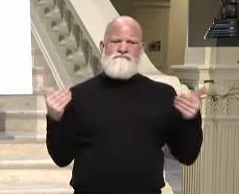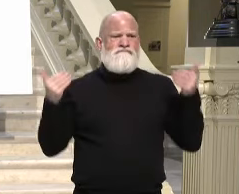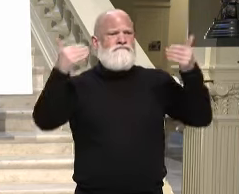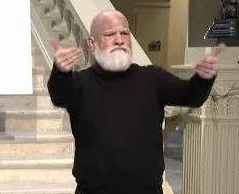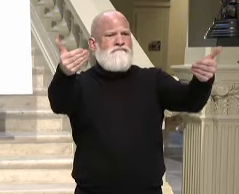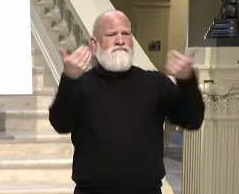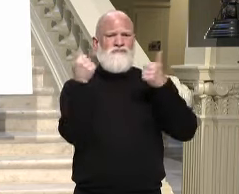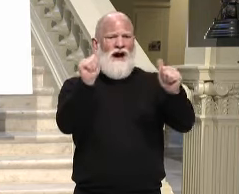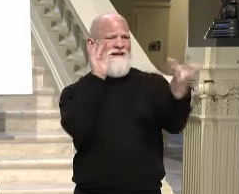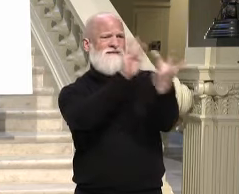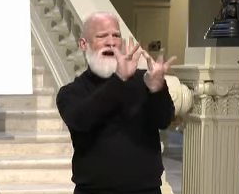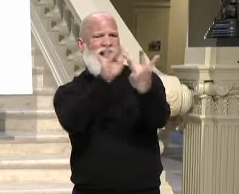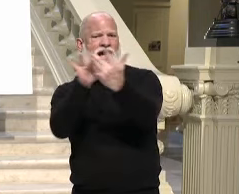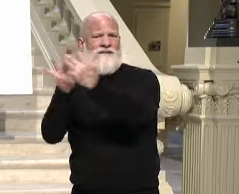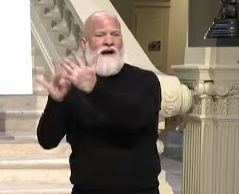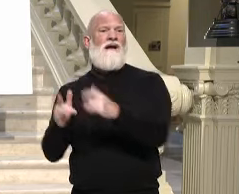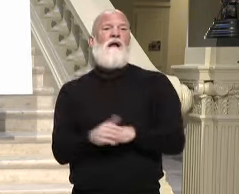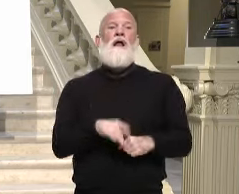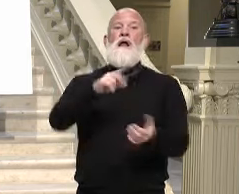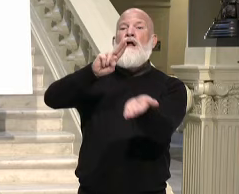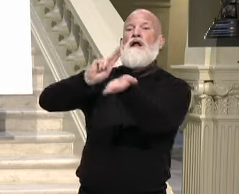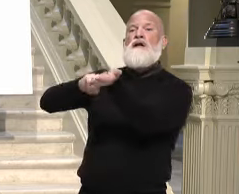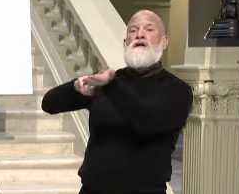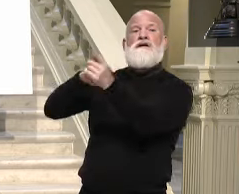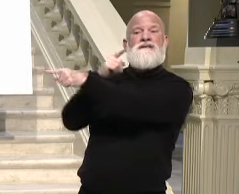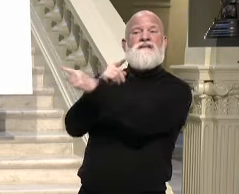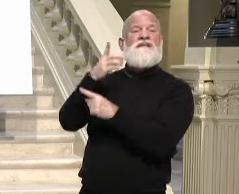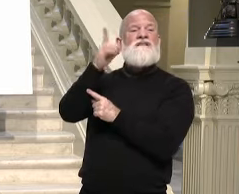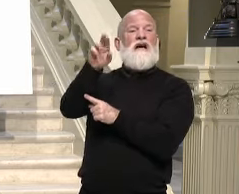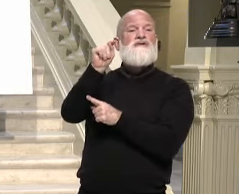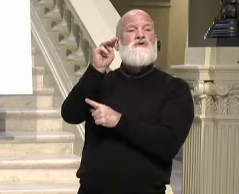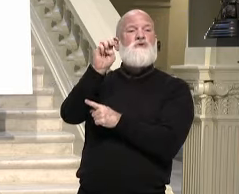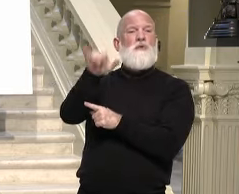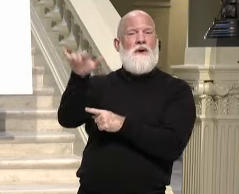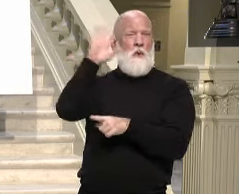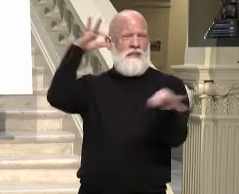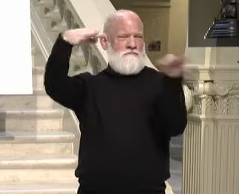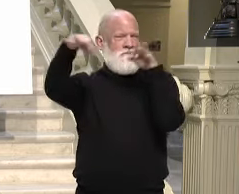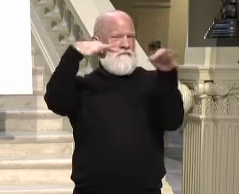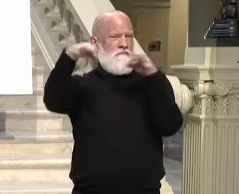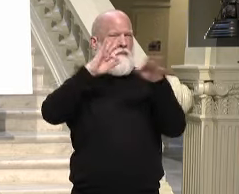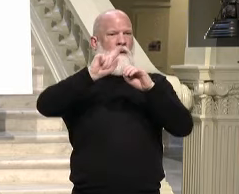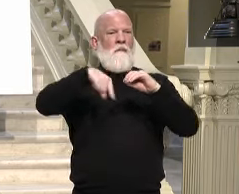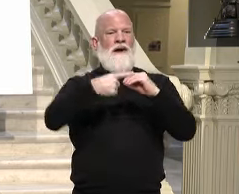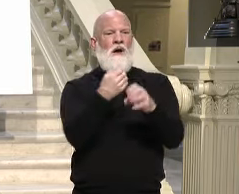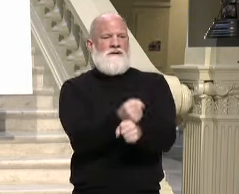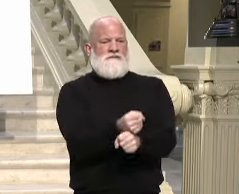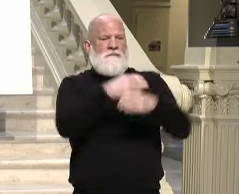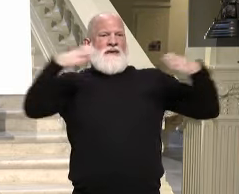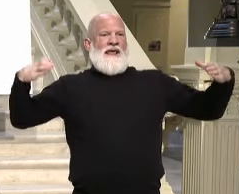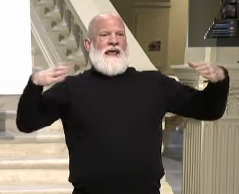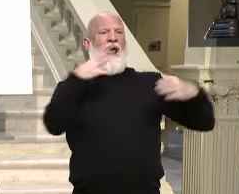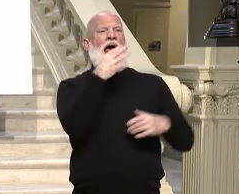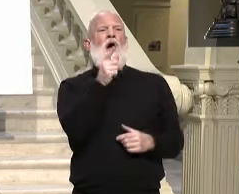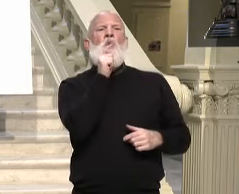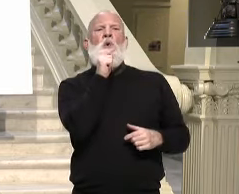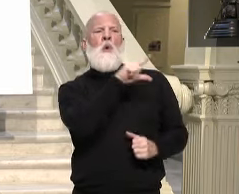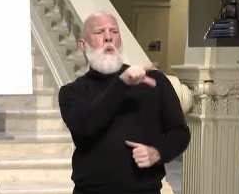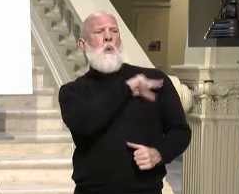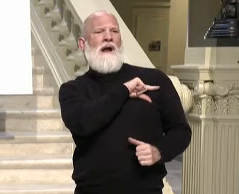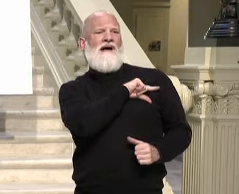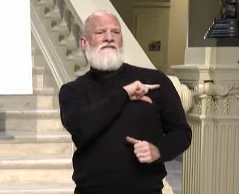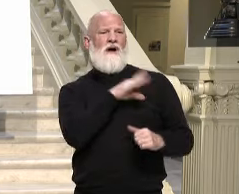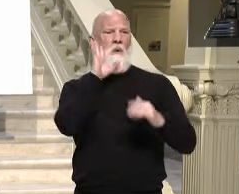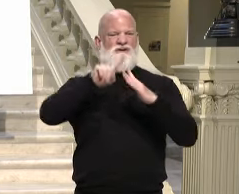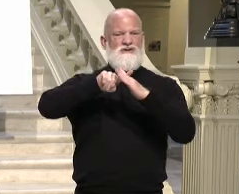details of the new expanded eligibility that will become effective on March the 8th in addition to the very promising COVID